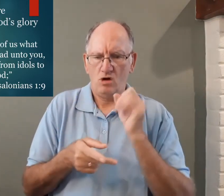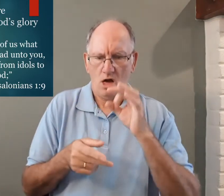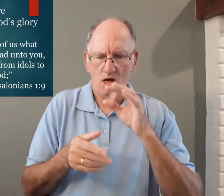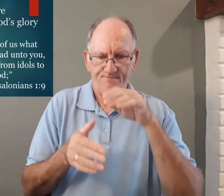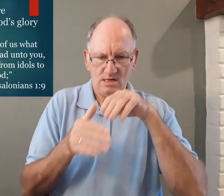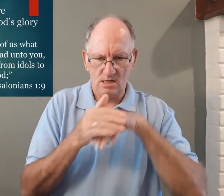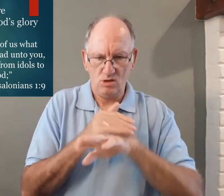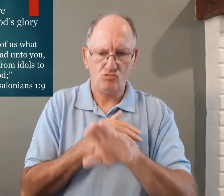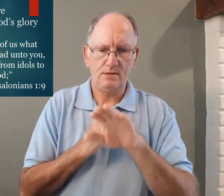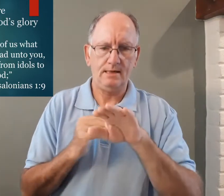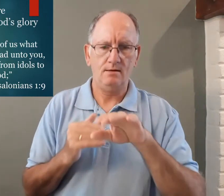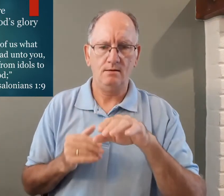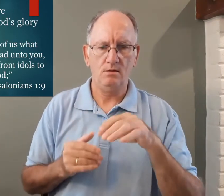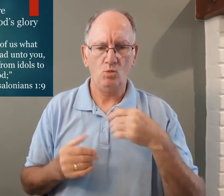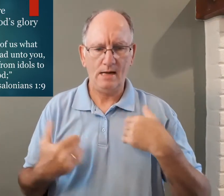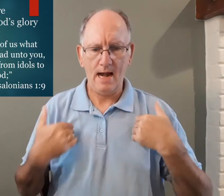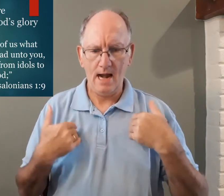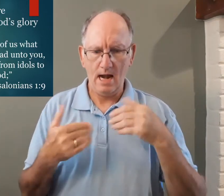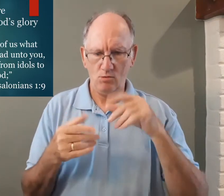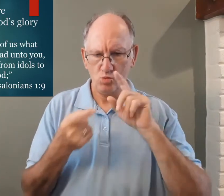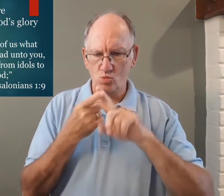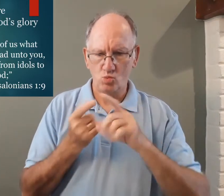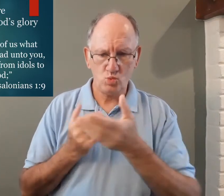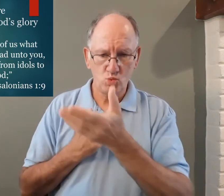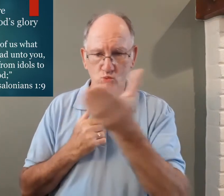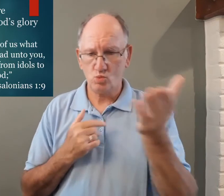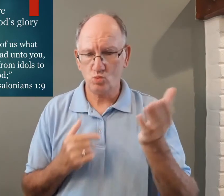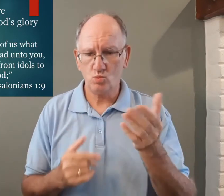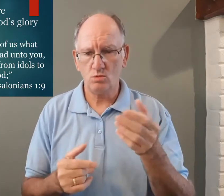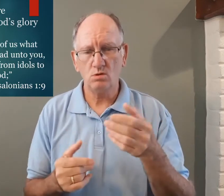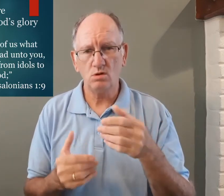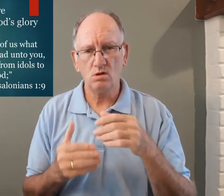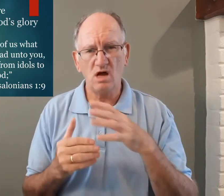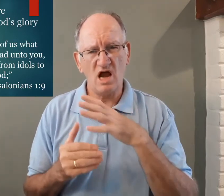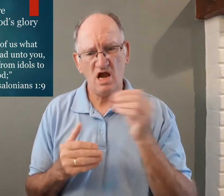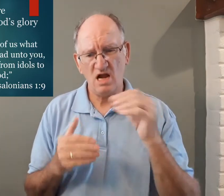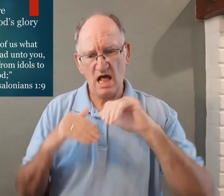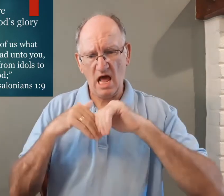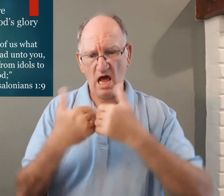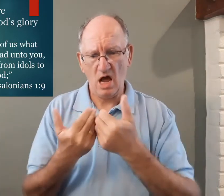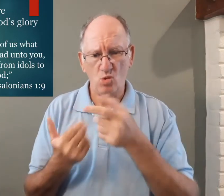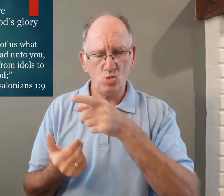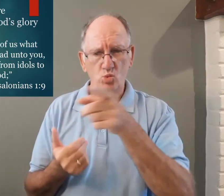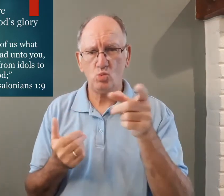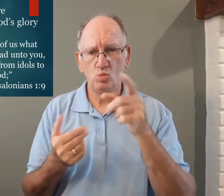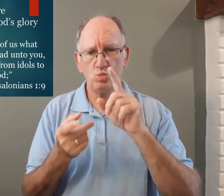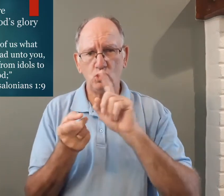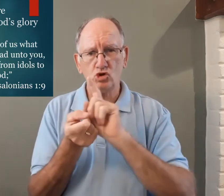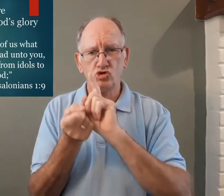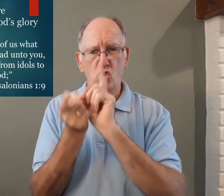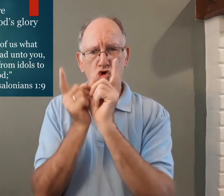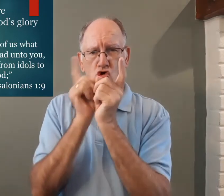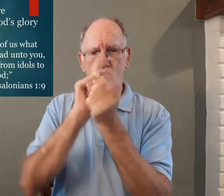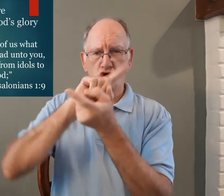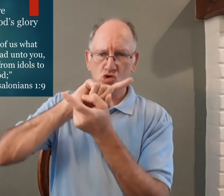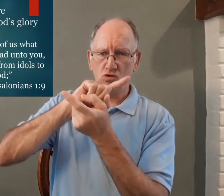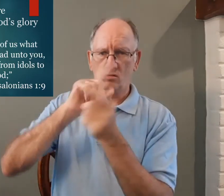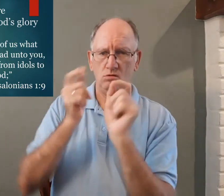in we had unto you and how he turned to God from idols to serve the